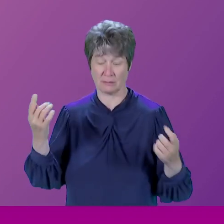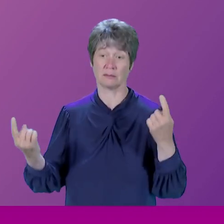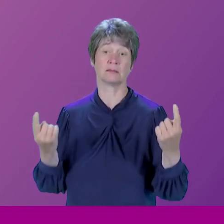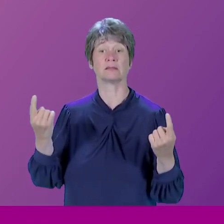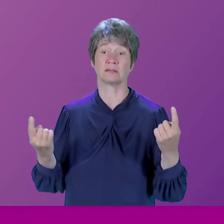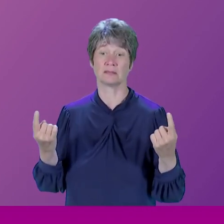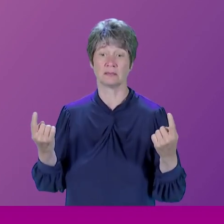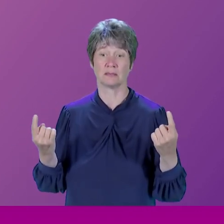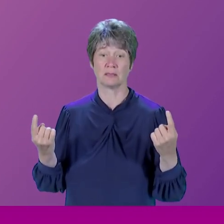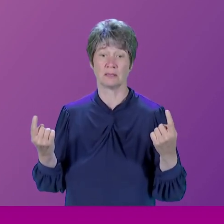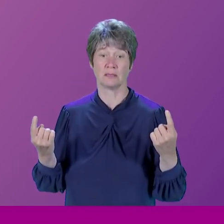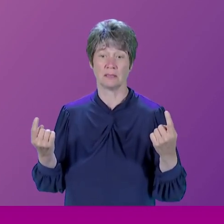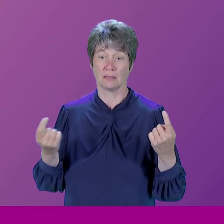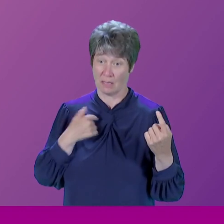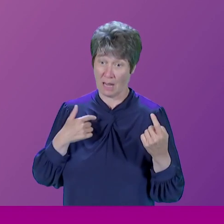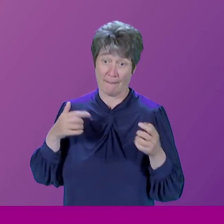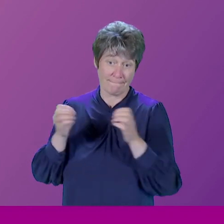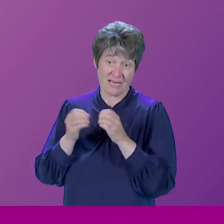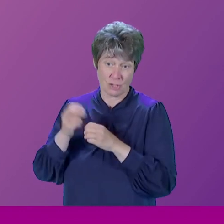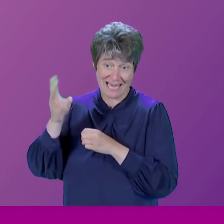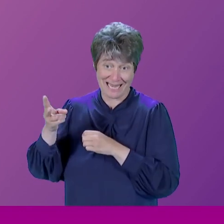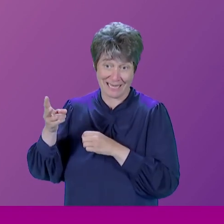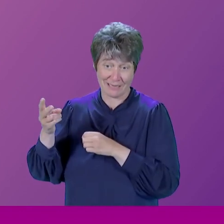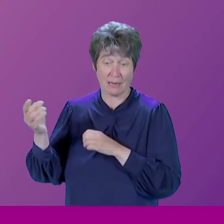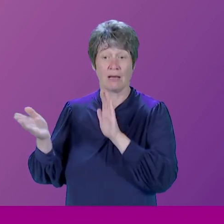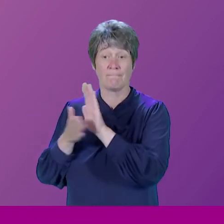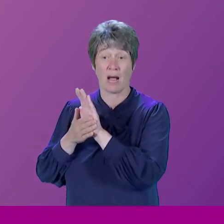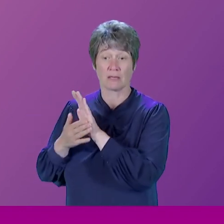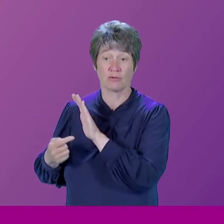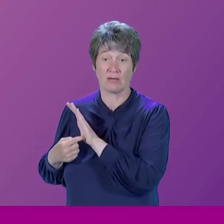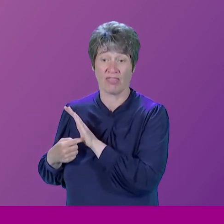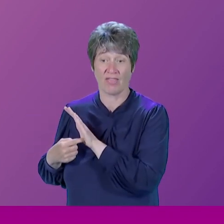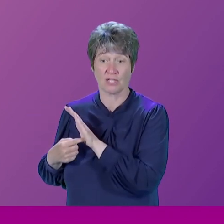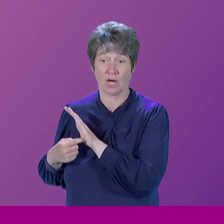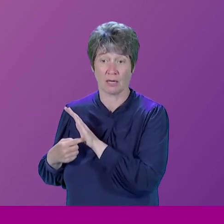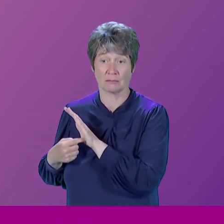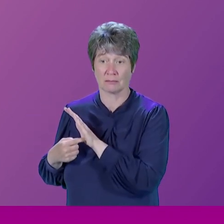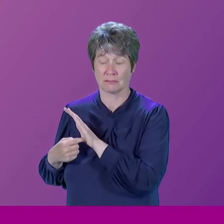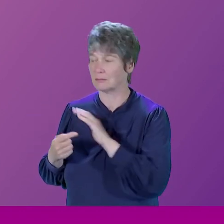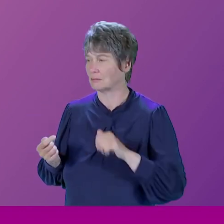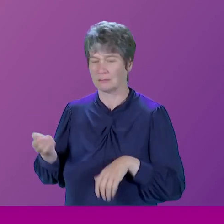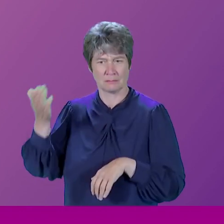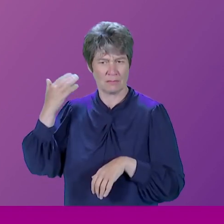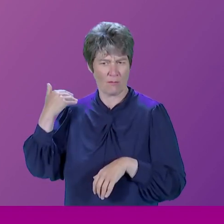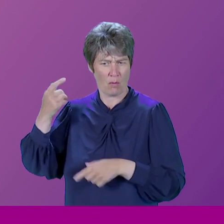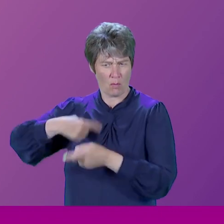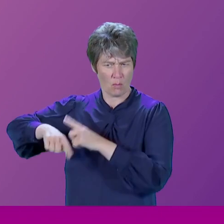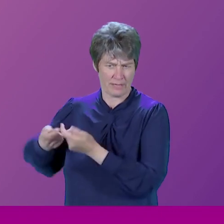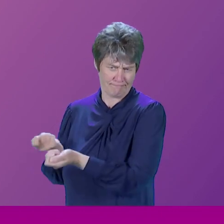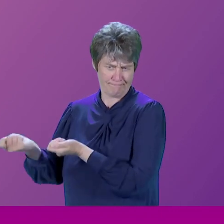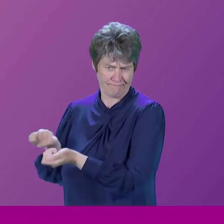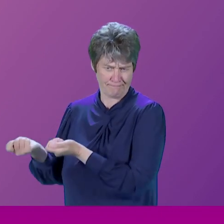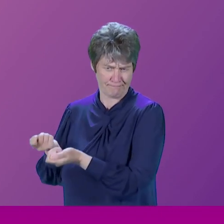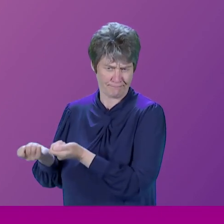I'm going to mention Margaret Thatcher again. We had, when we were in office, some pretty bad